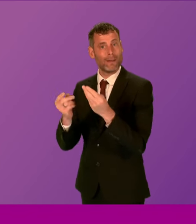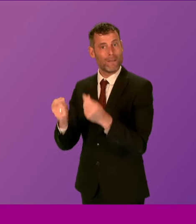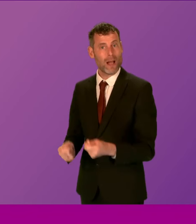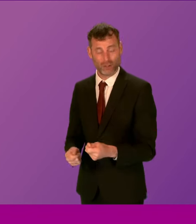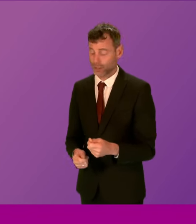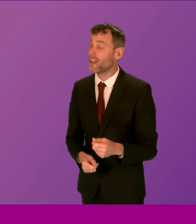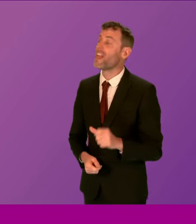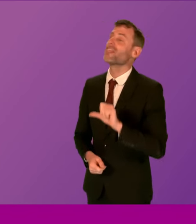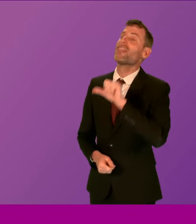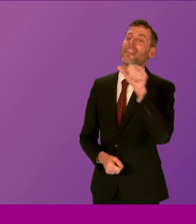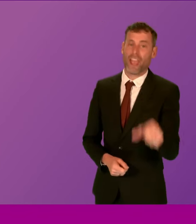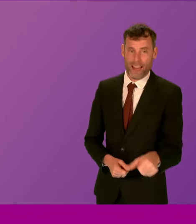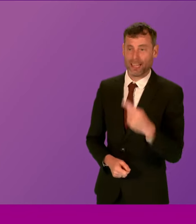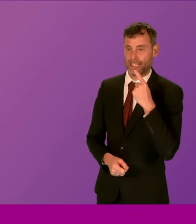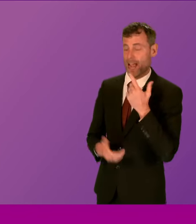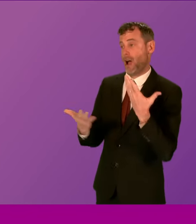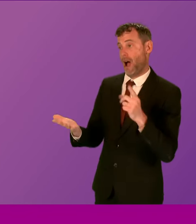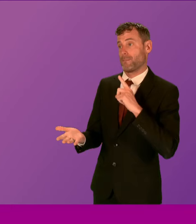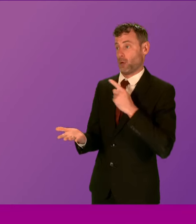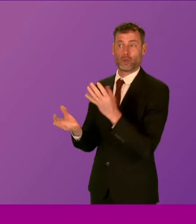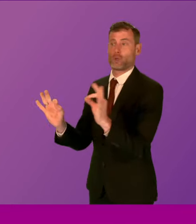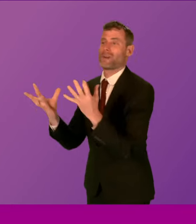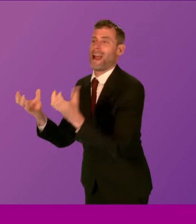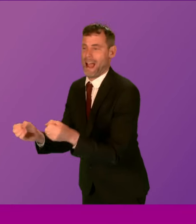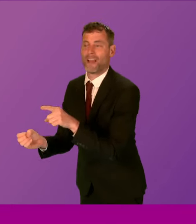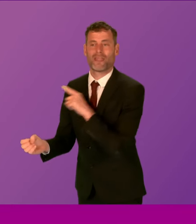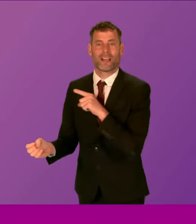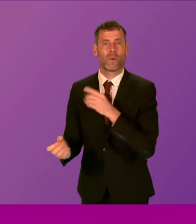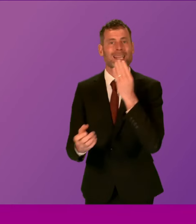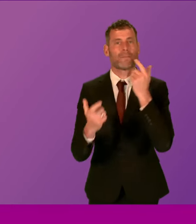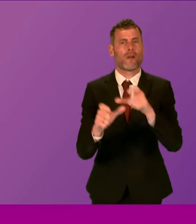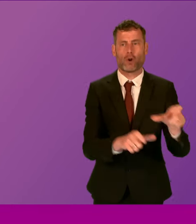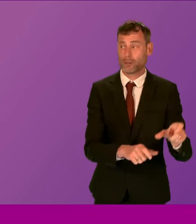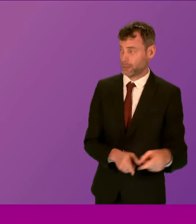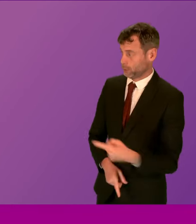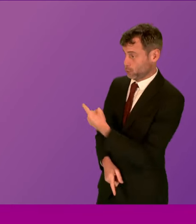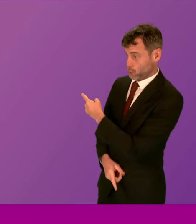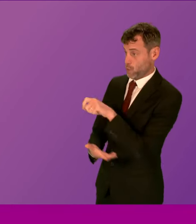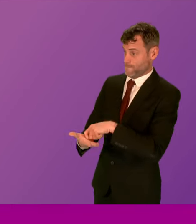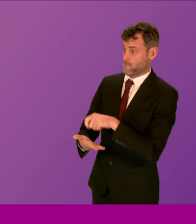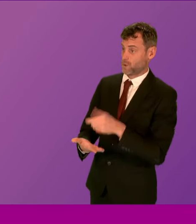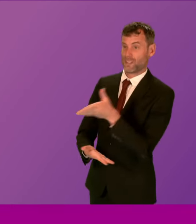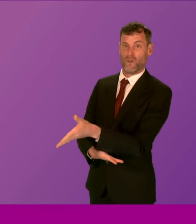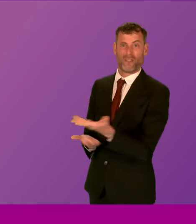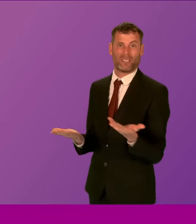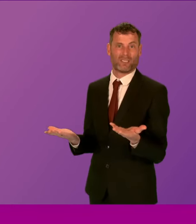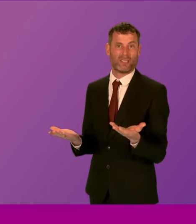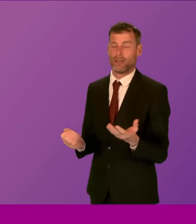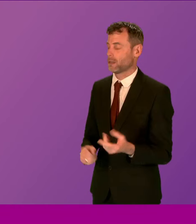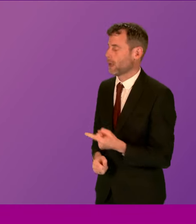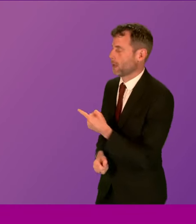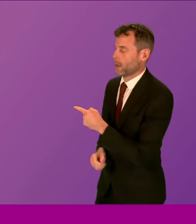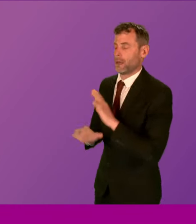of that type of housing as a cause for the hike in the number of children in temporary accommodation? The Minister, the Government